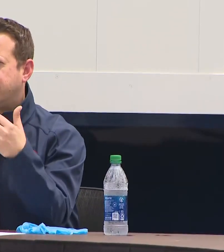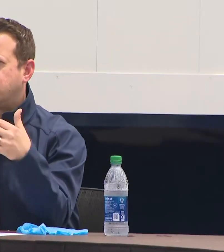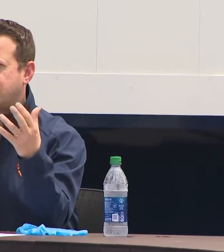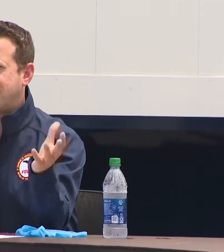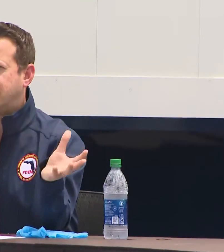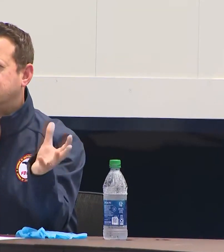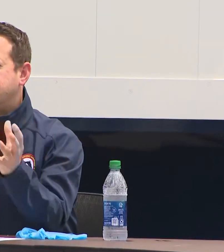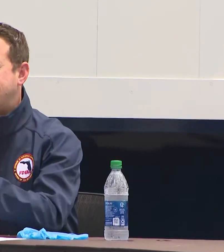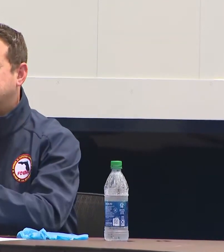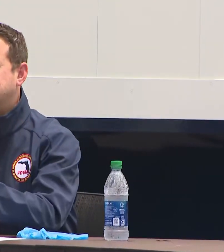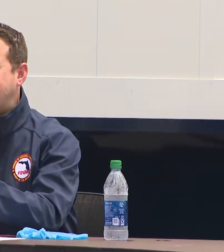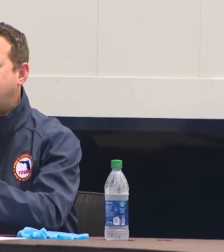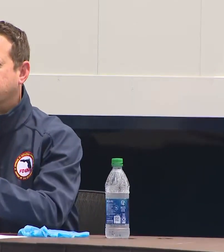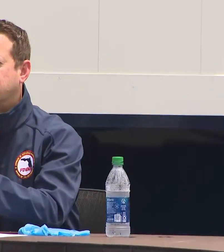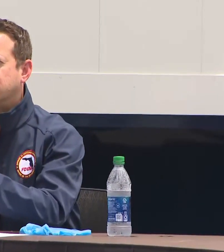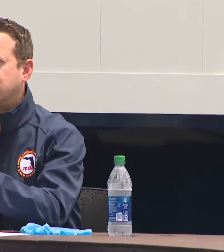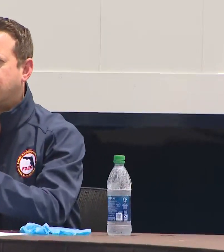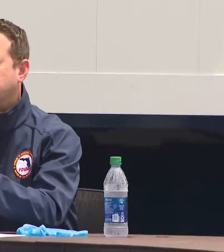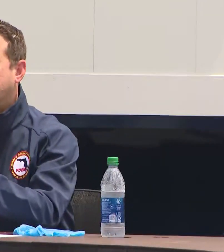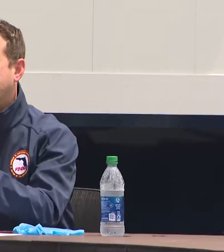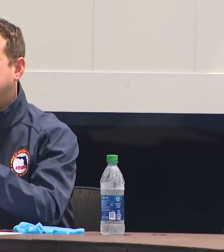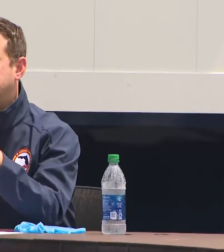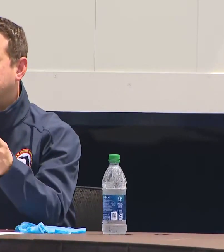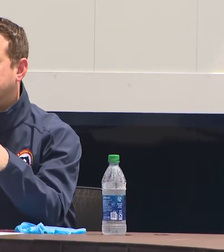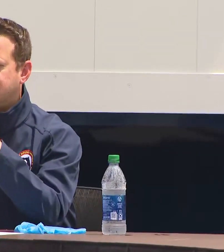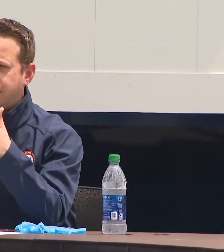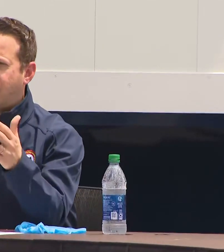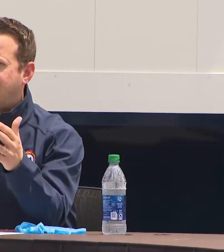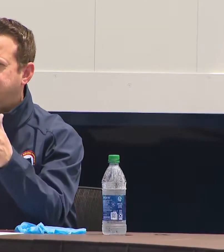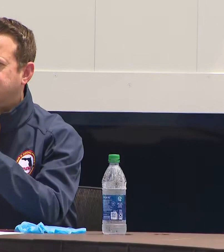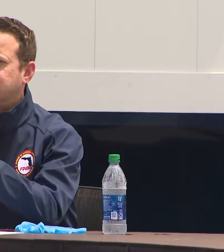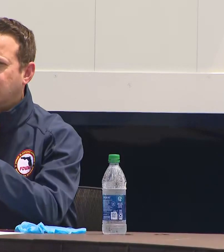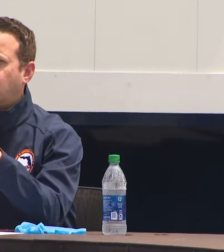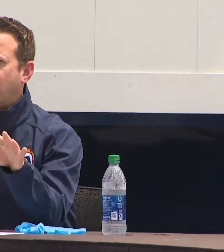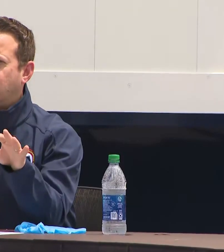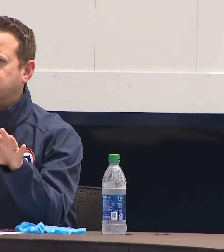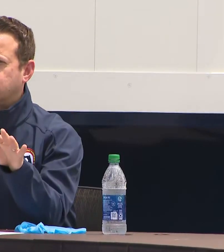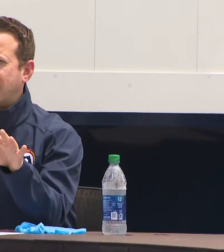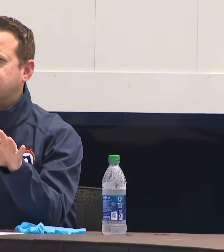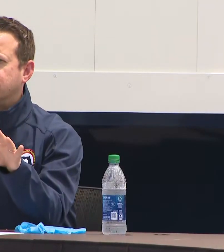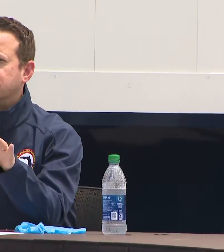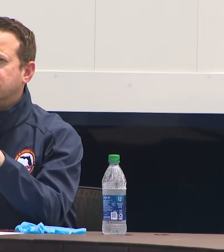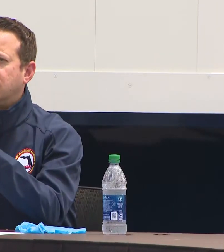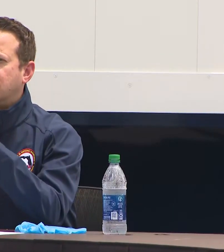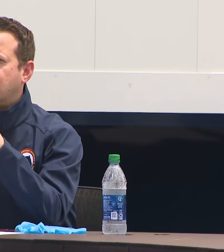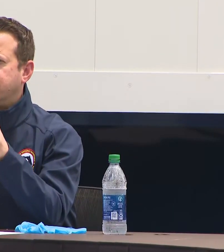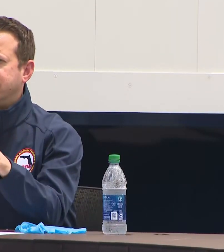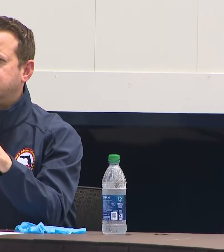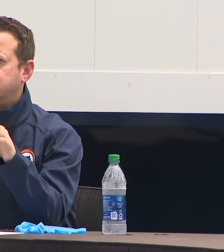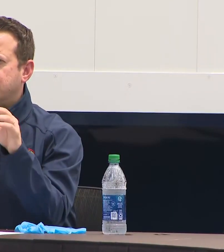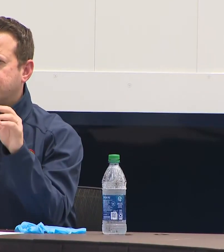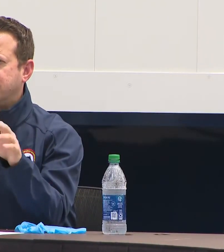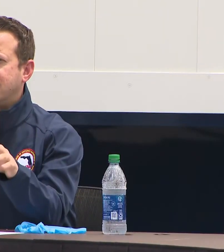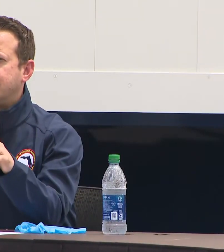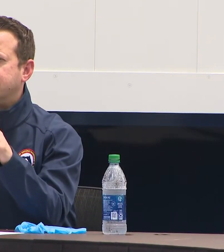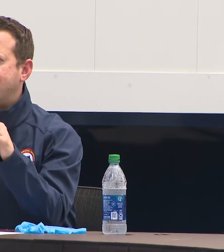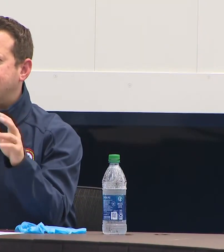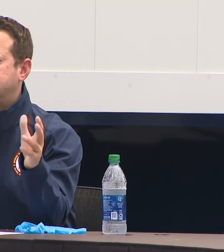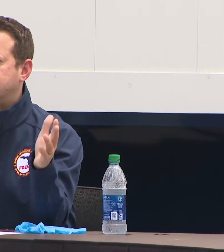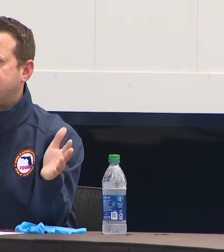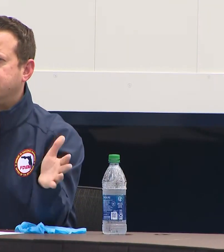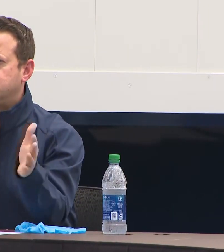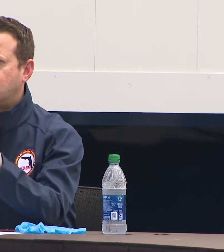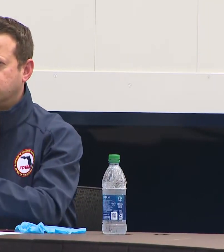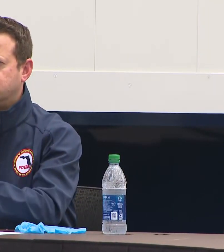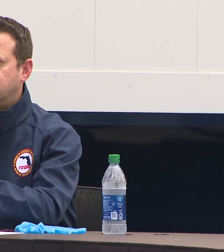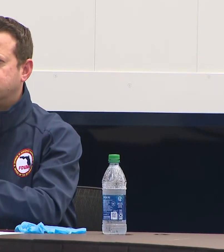did another 300,000 masks out of the warehouse. And so, listen, I've been well on the record of the issue with 3M and the